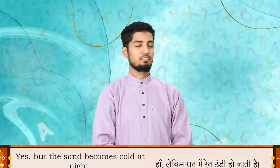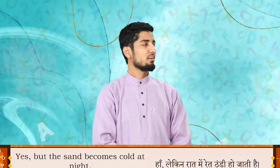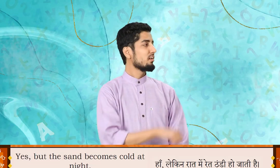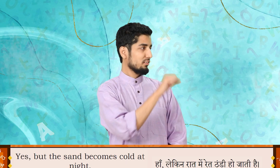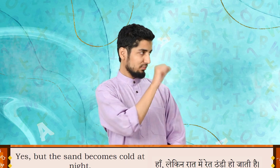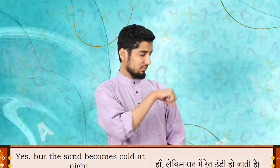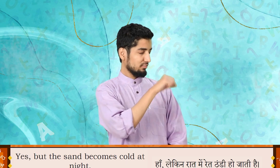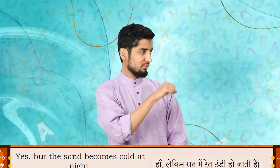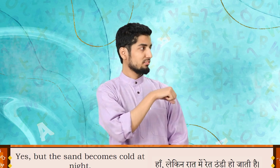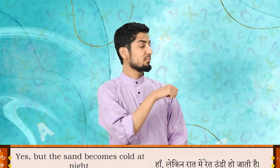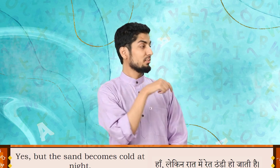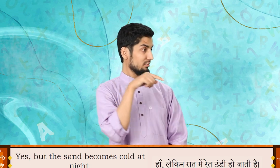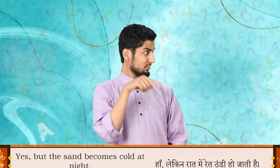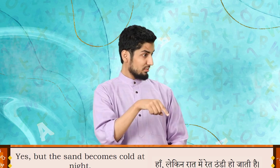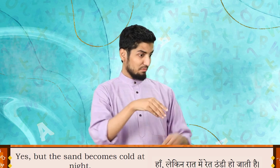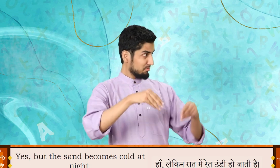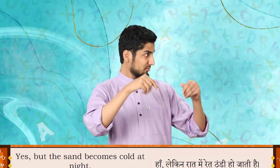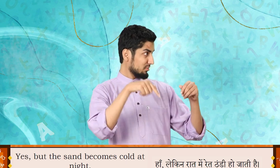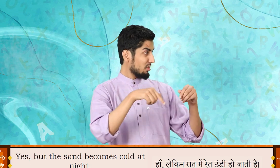Yes. But the sand becomes cold at night.